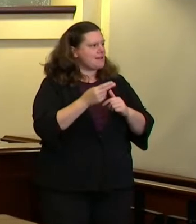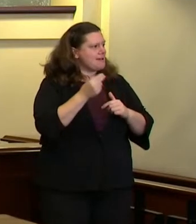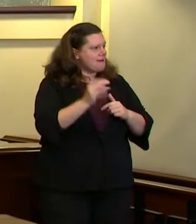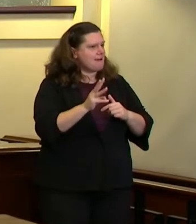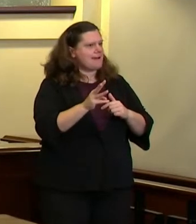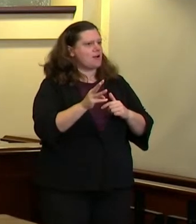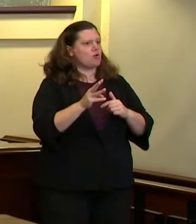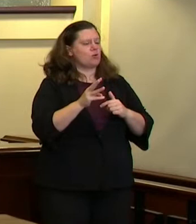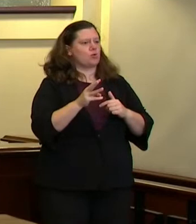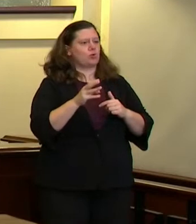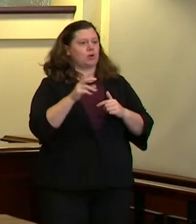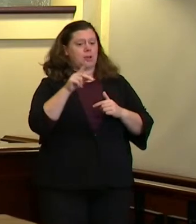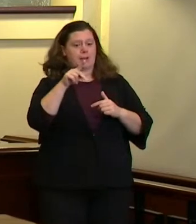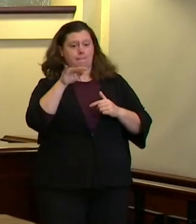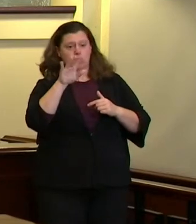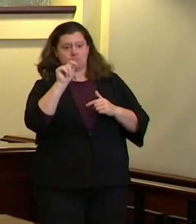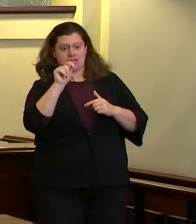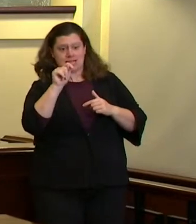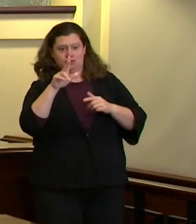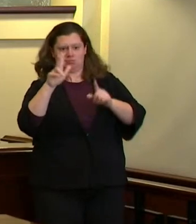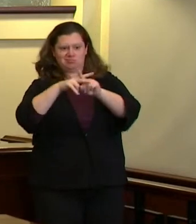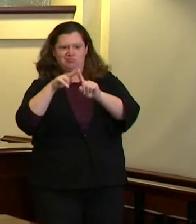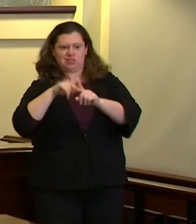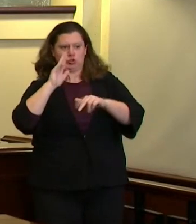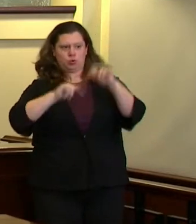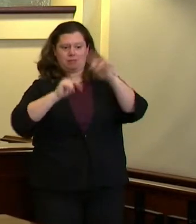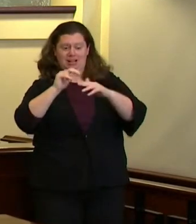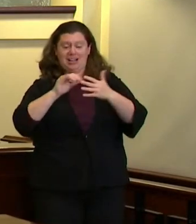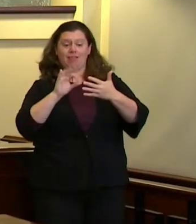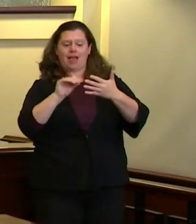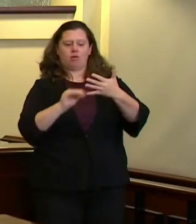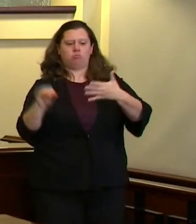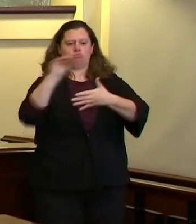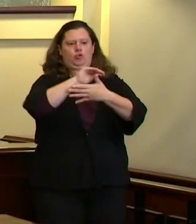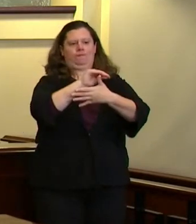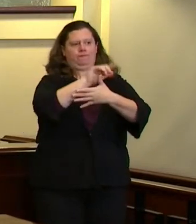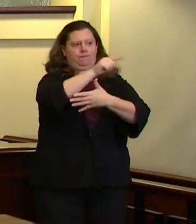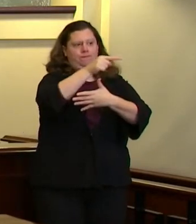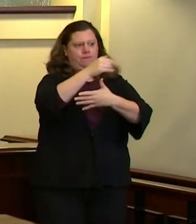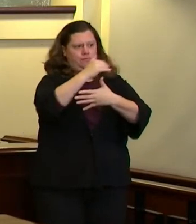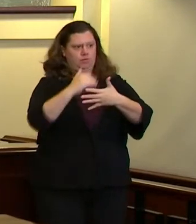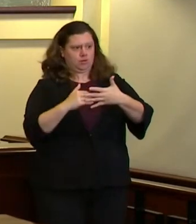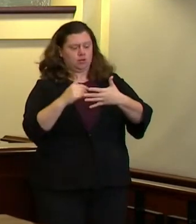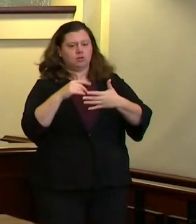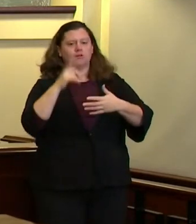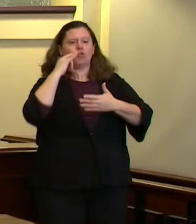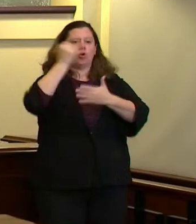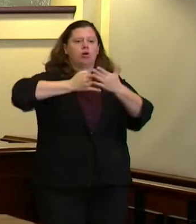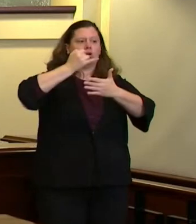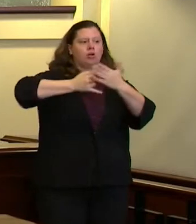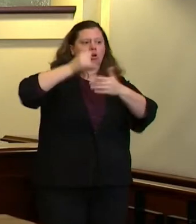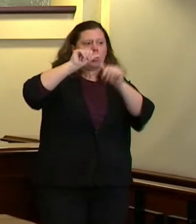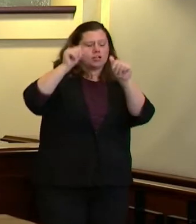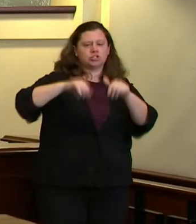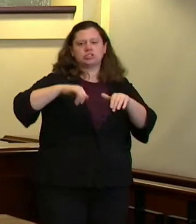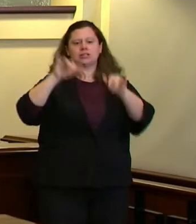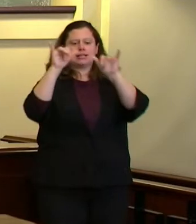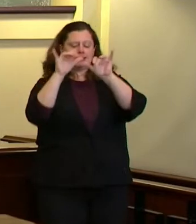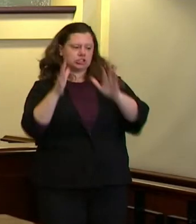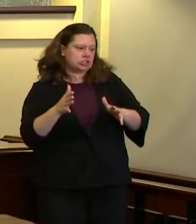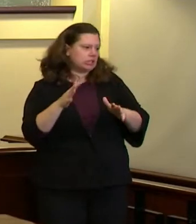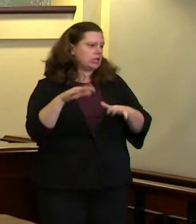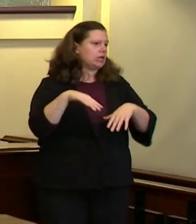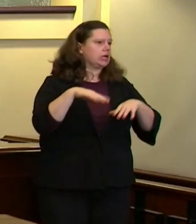permits to the front of the line so that on questions of architecture or questions or engineering that we accept under those